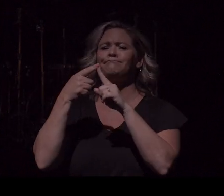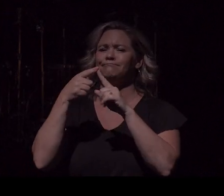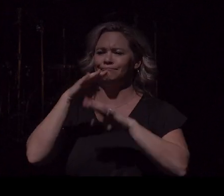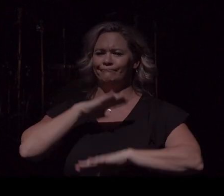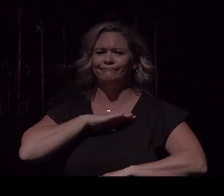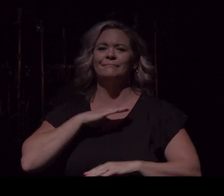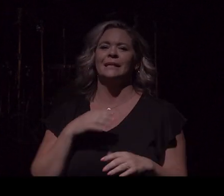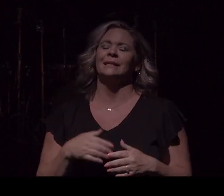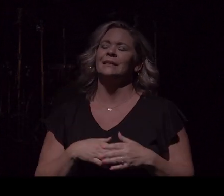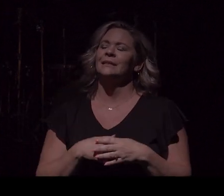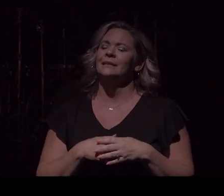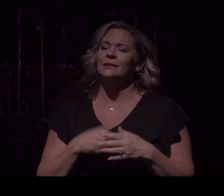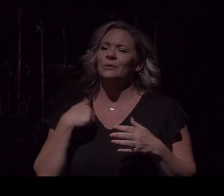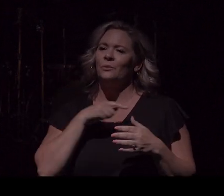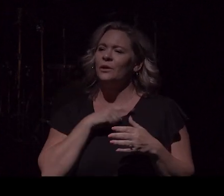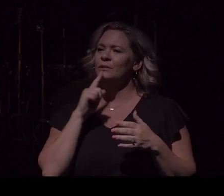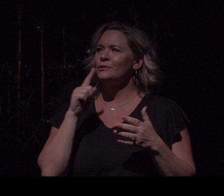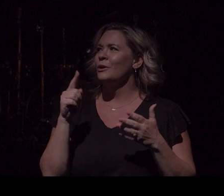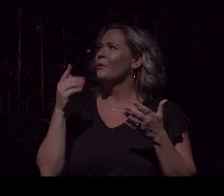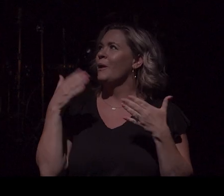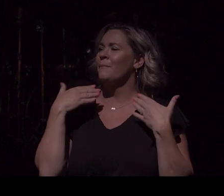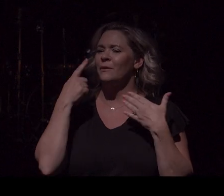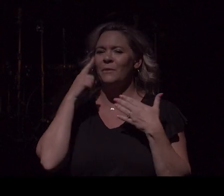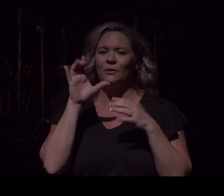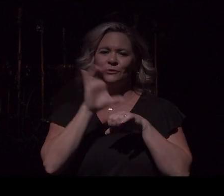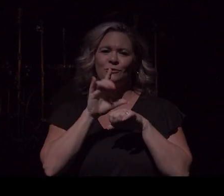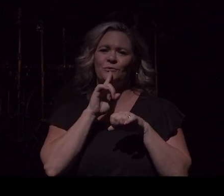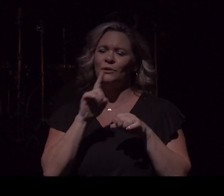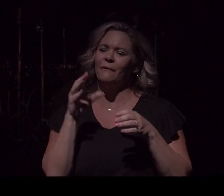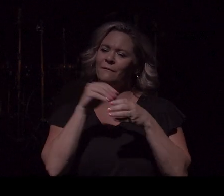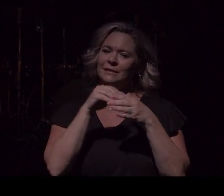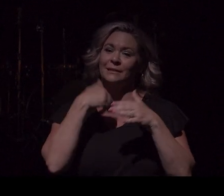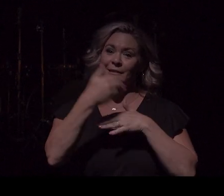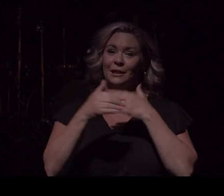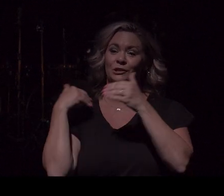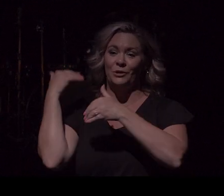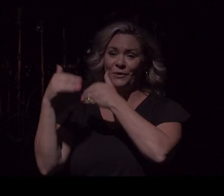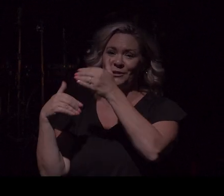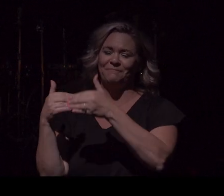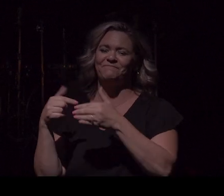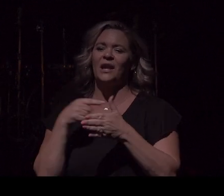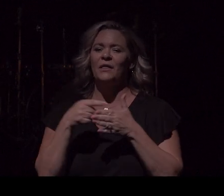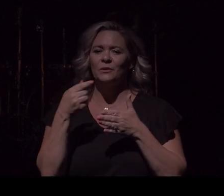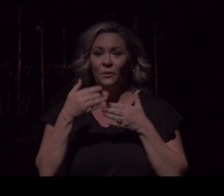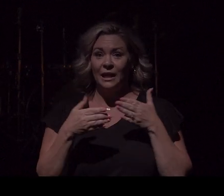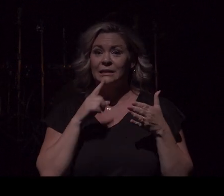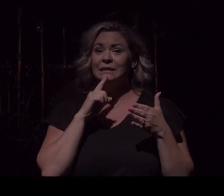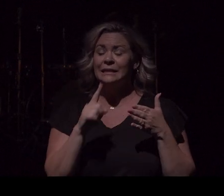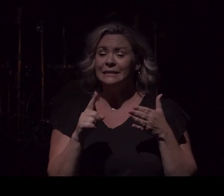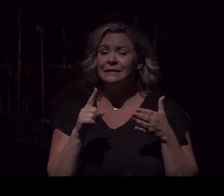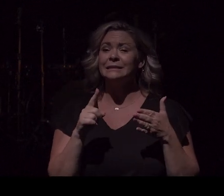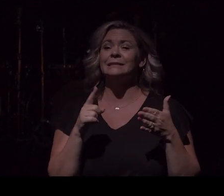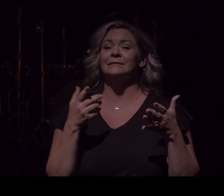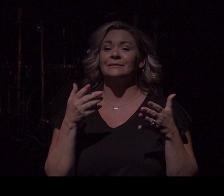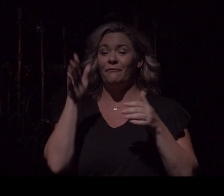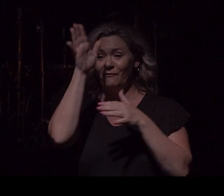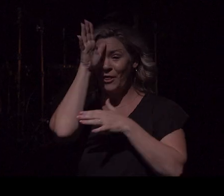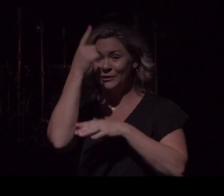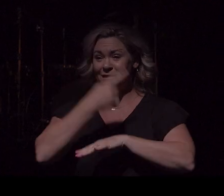invests in the next generation. This weekend is Father's Day, and I want to say a special just shout out to all the